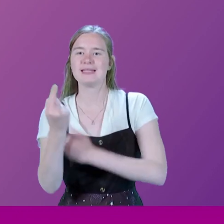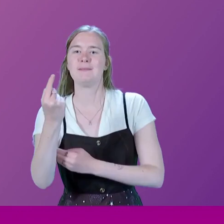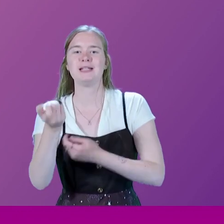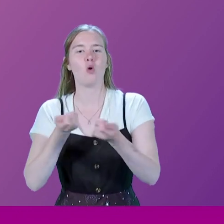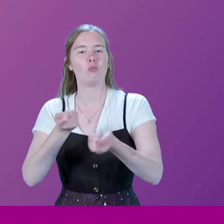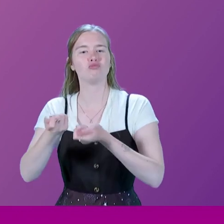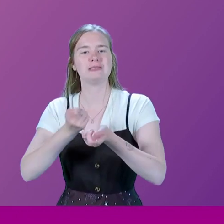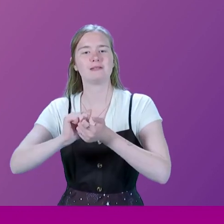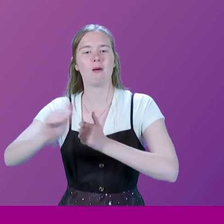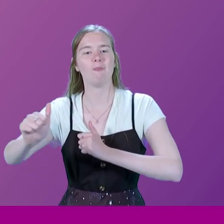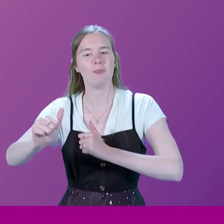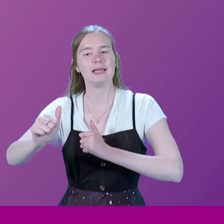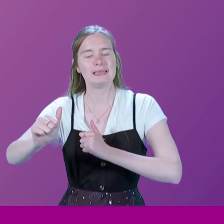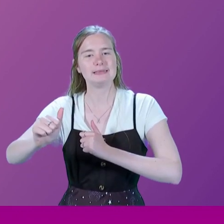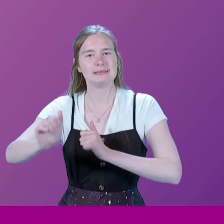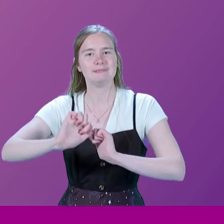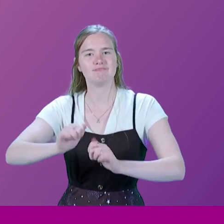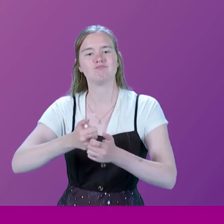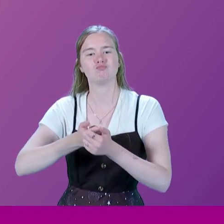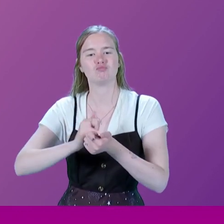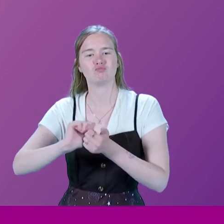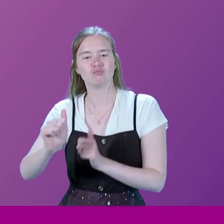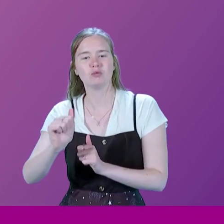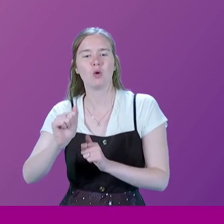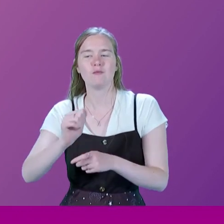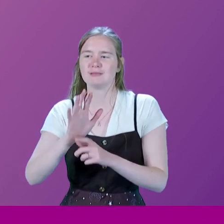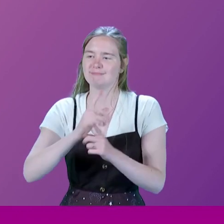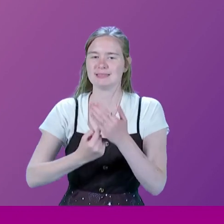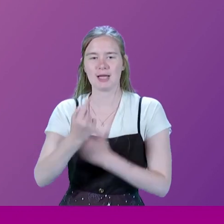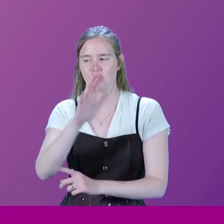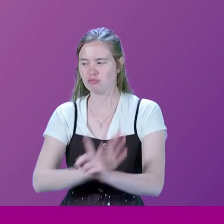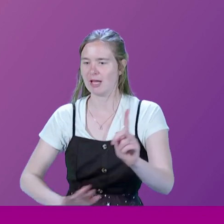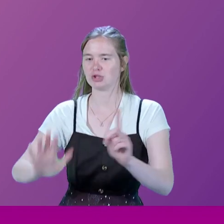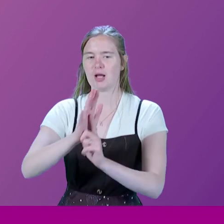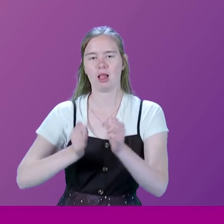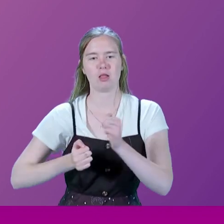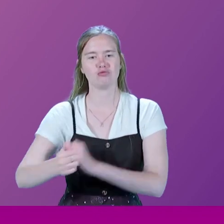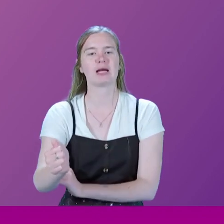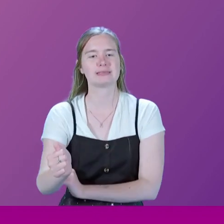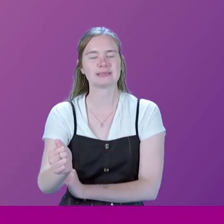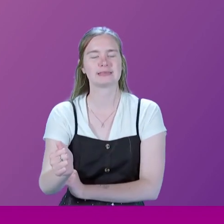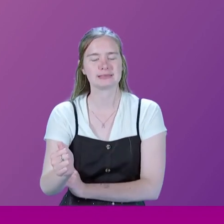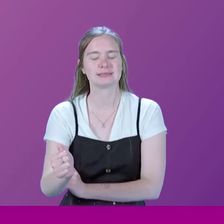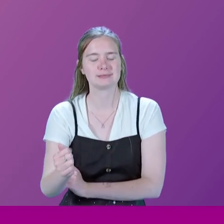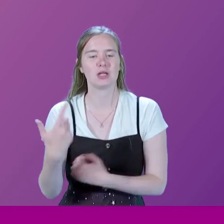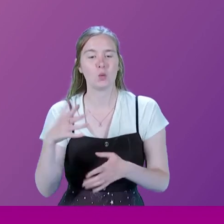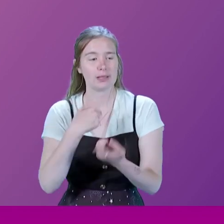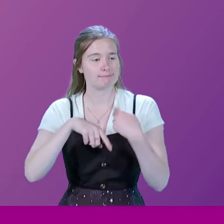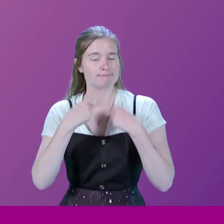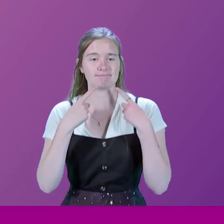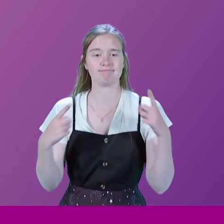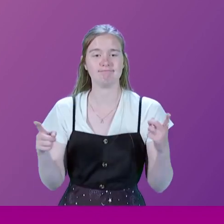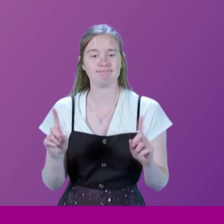companies operating over a single nationalized track. And we had said